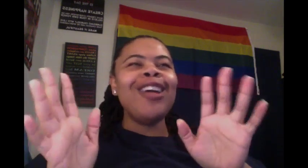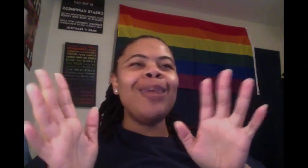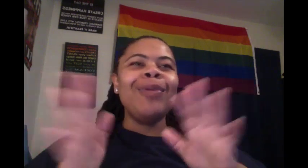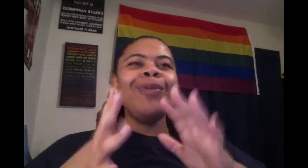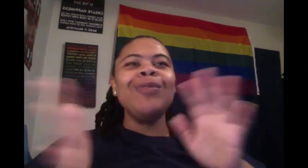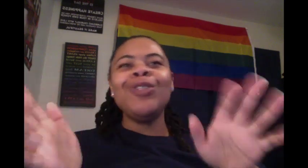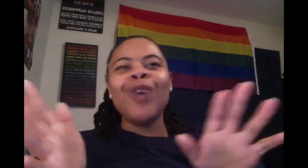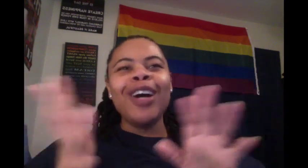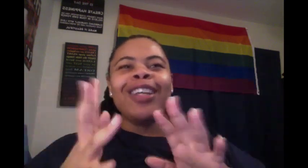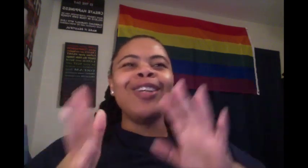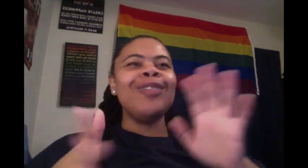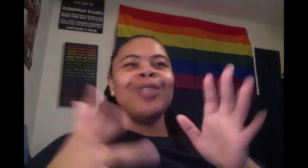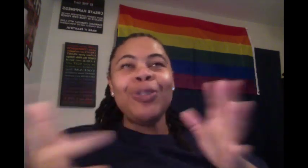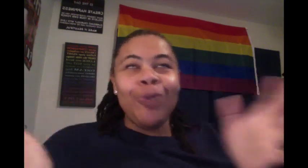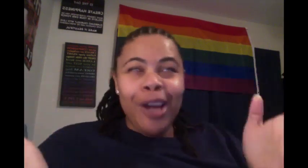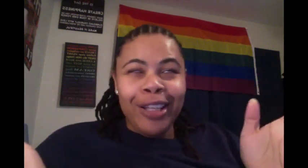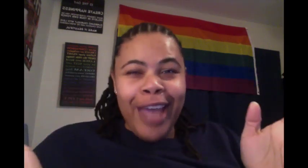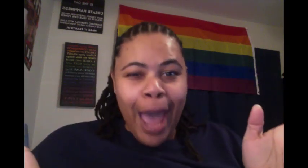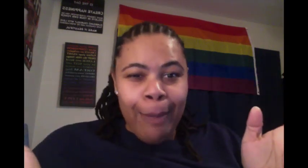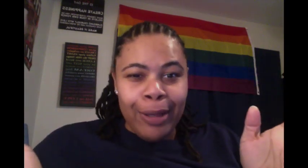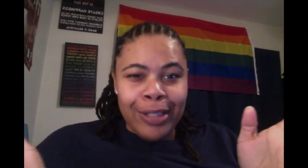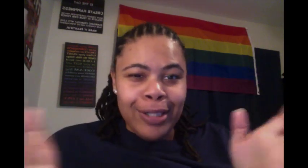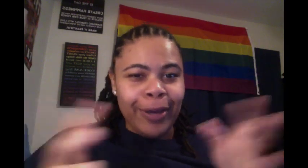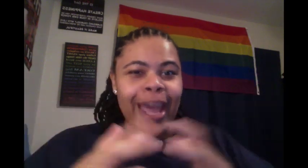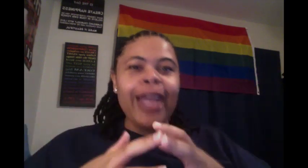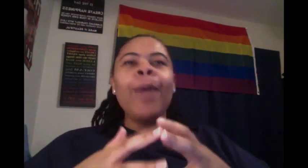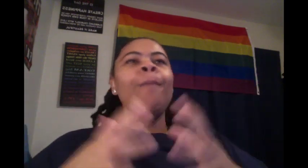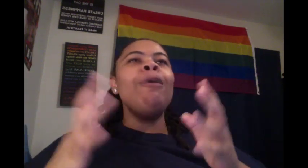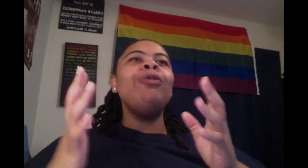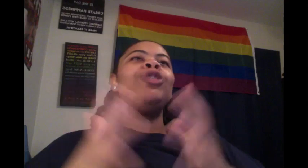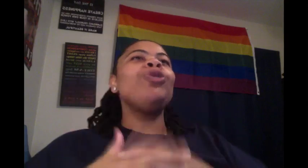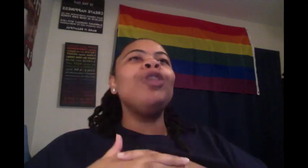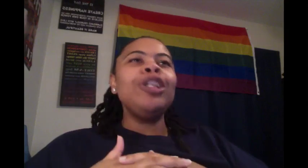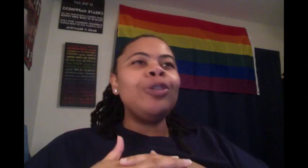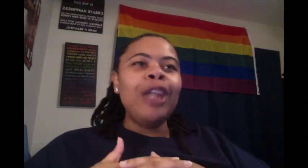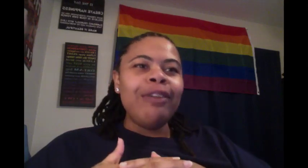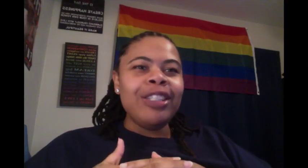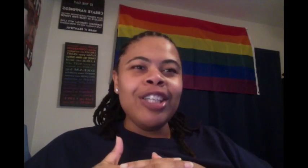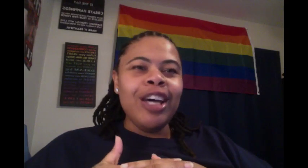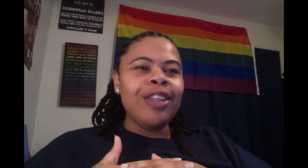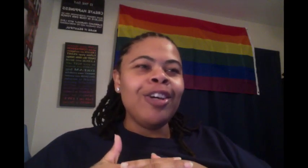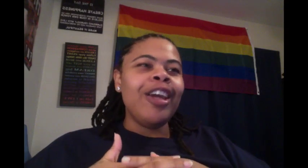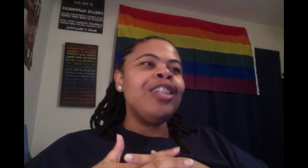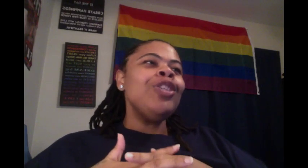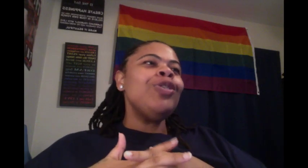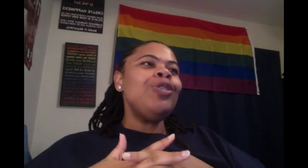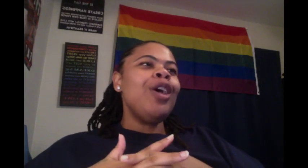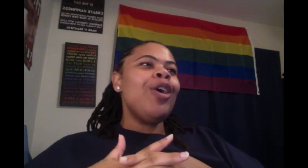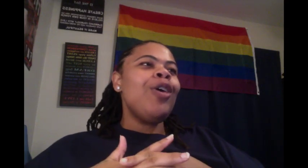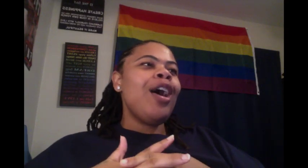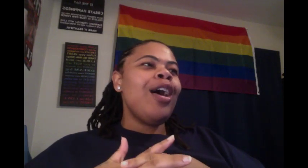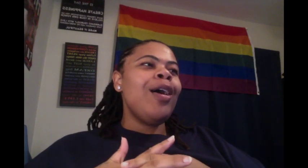up and we was drunk and which rarely happens, okay? But we truly do love each other and, you know, um,